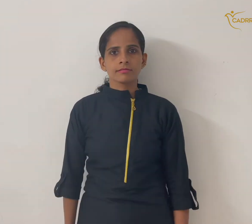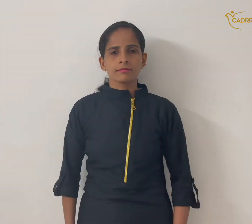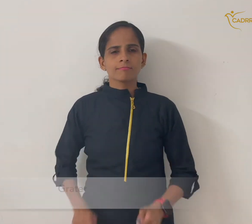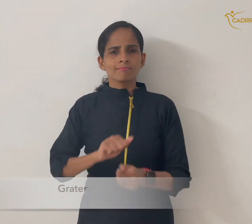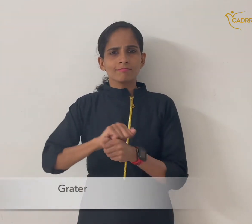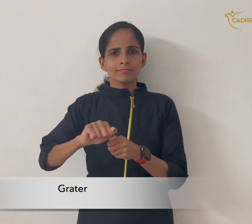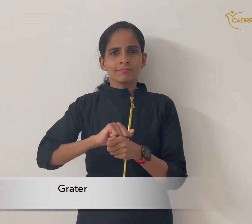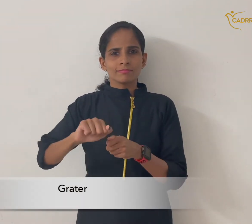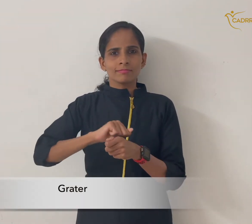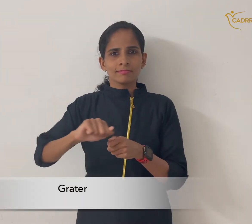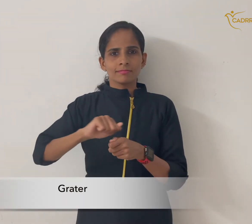grater